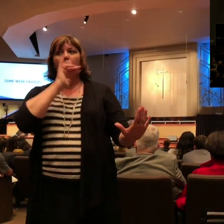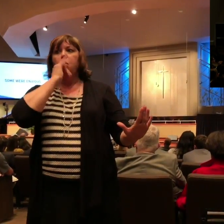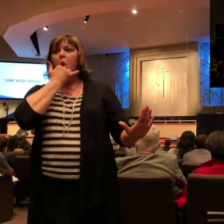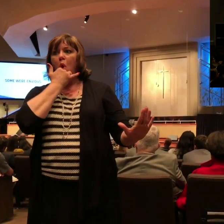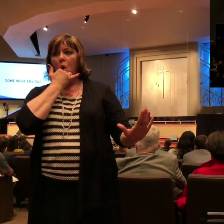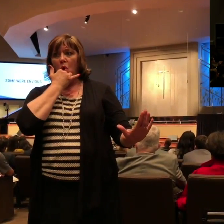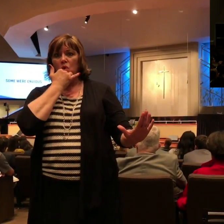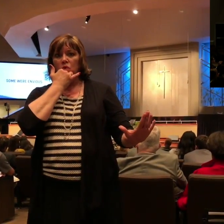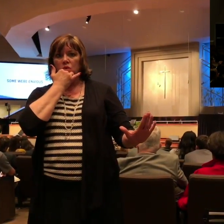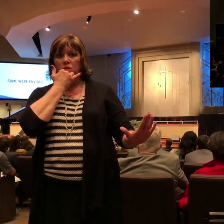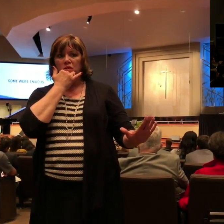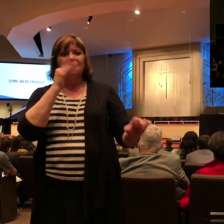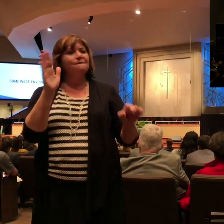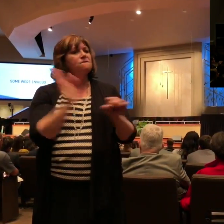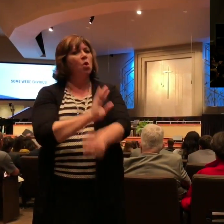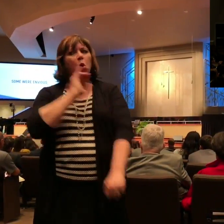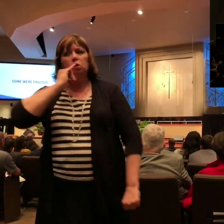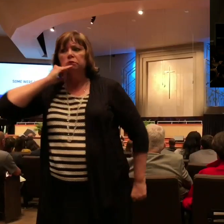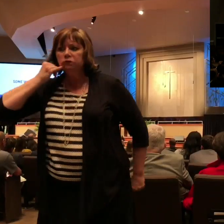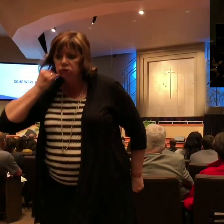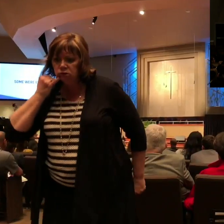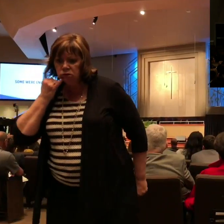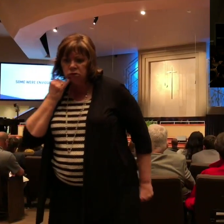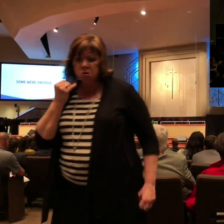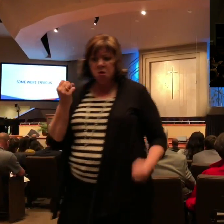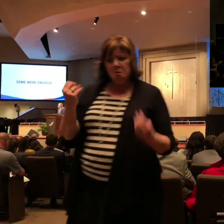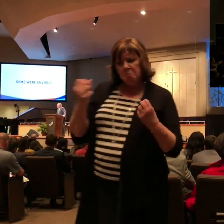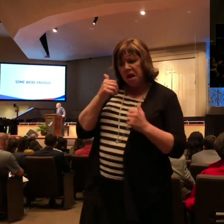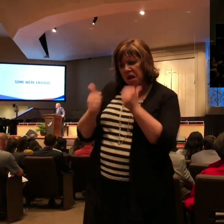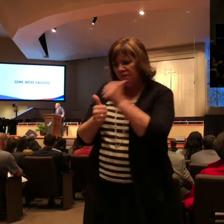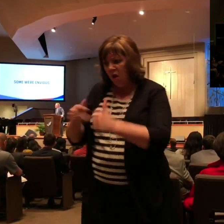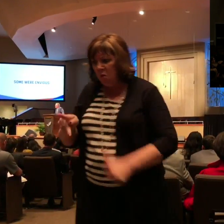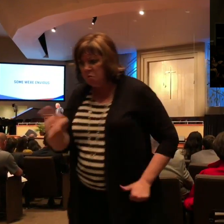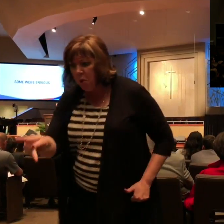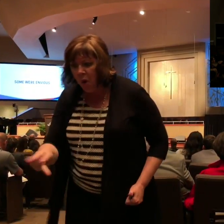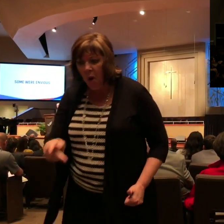They were envious of Paul and what was being said about him.